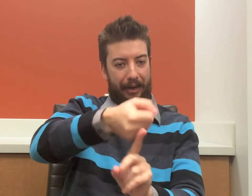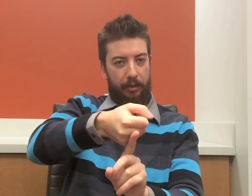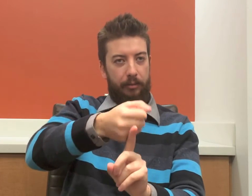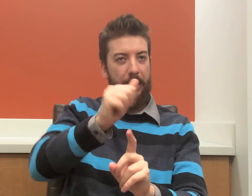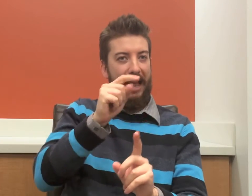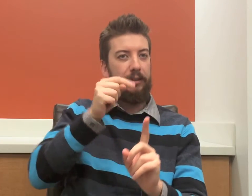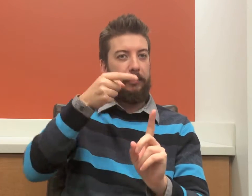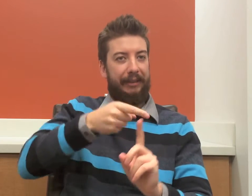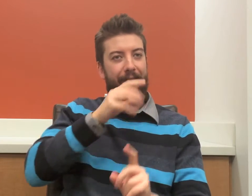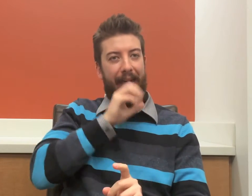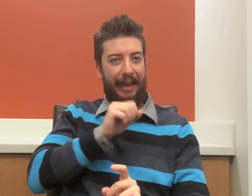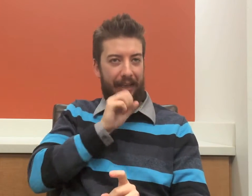at specific ages.